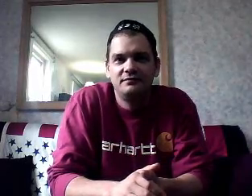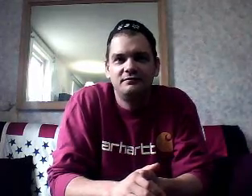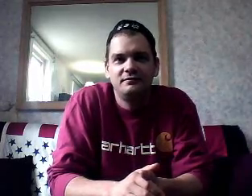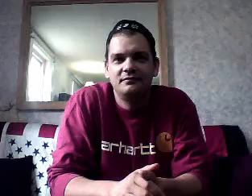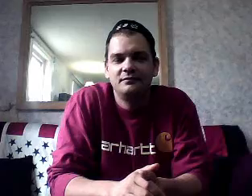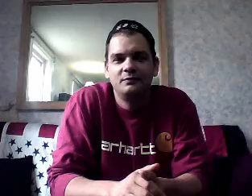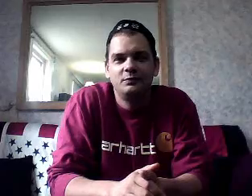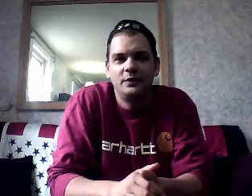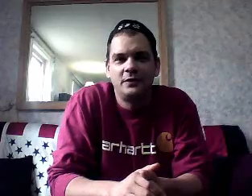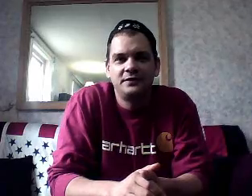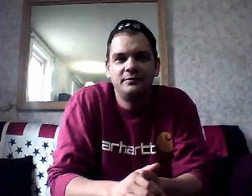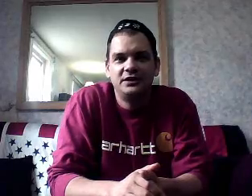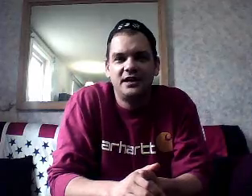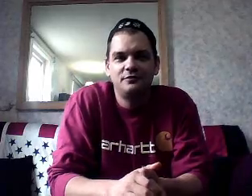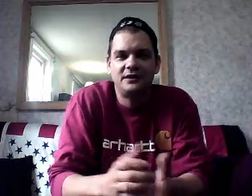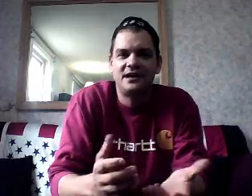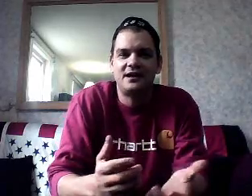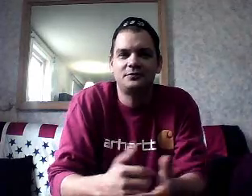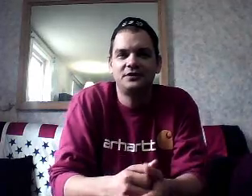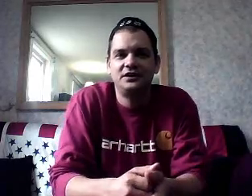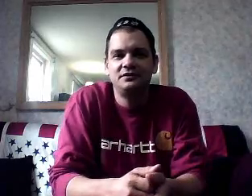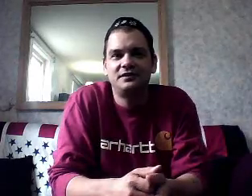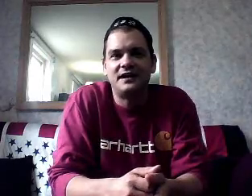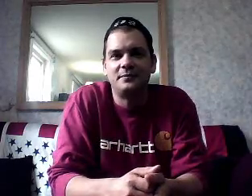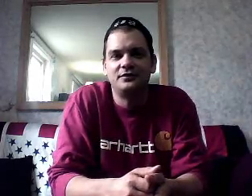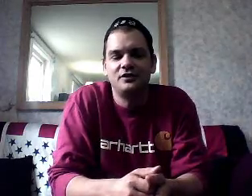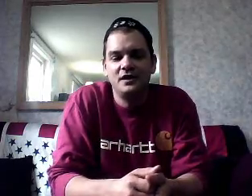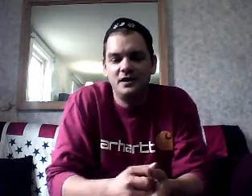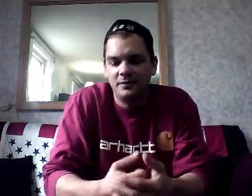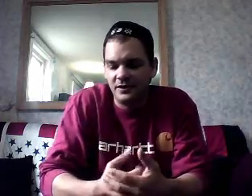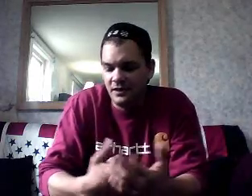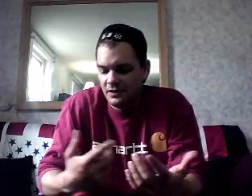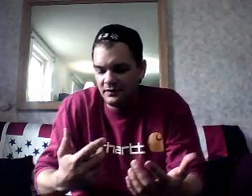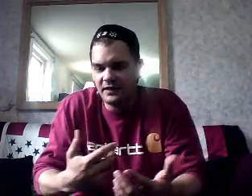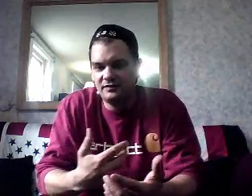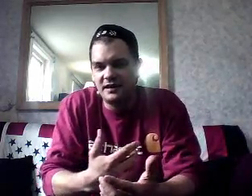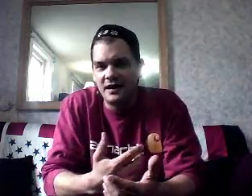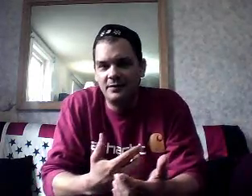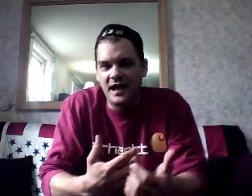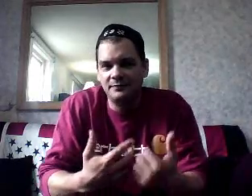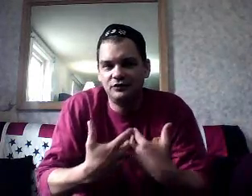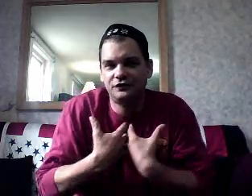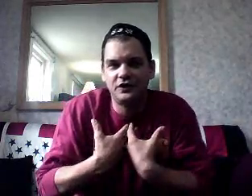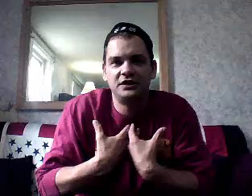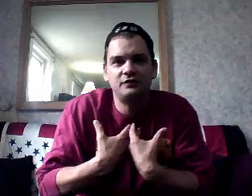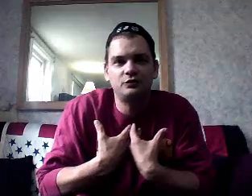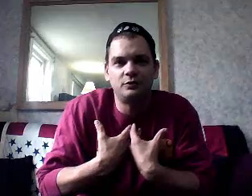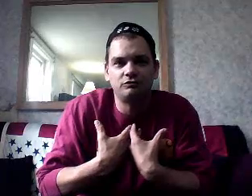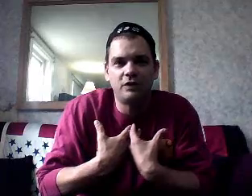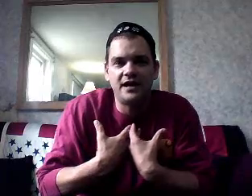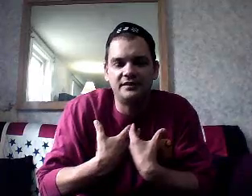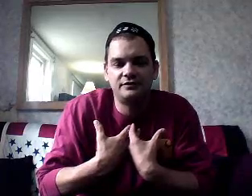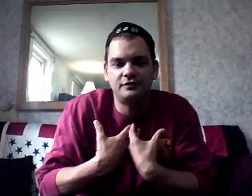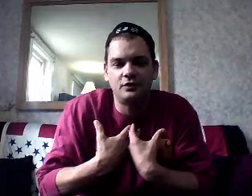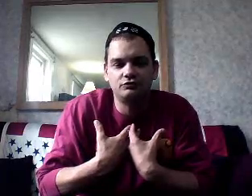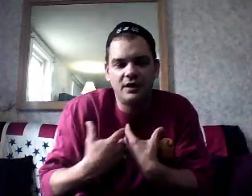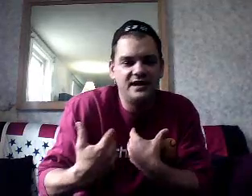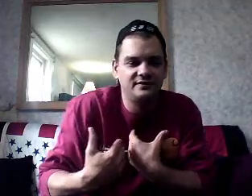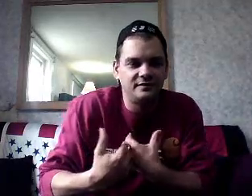we want limited government. I don't really hear it that much. But, like I said, I mean, I'm just for individual rights. So, rights